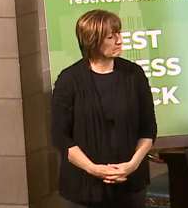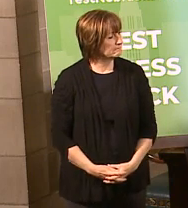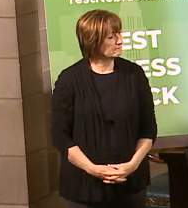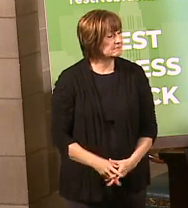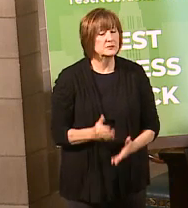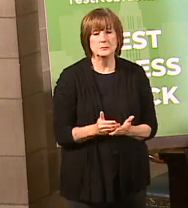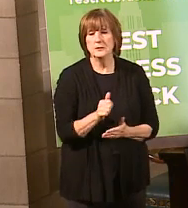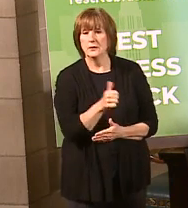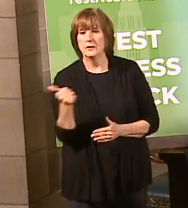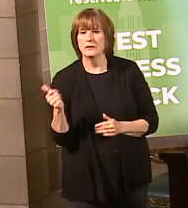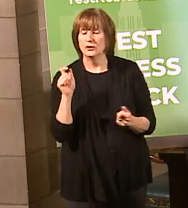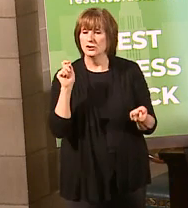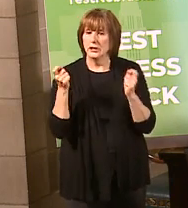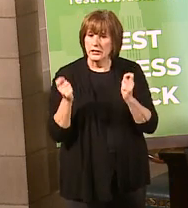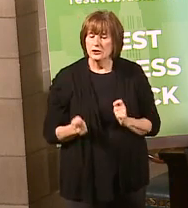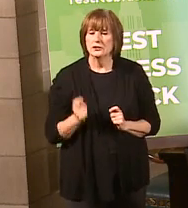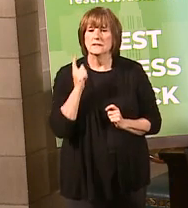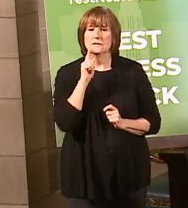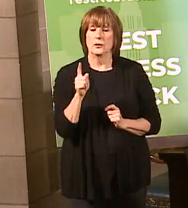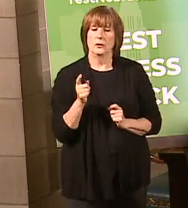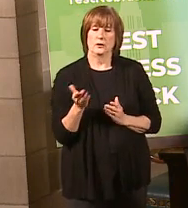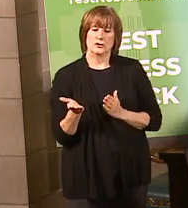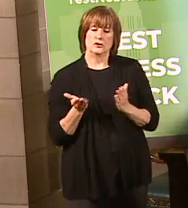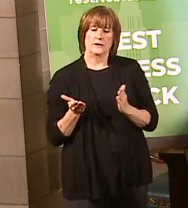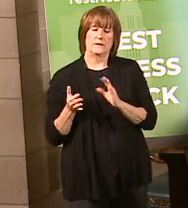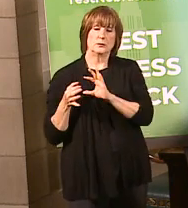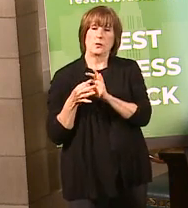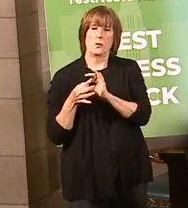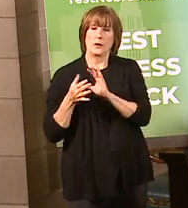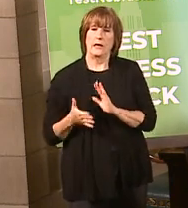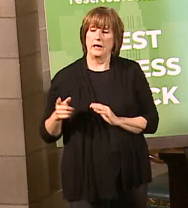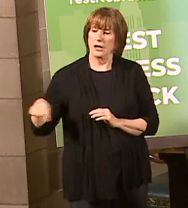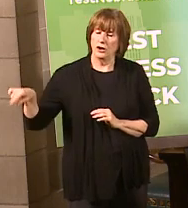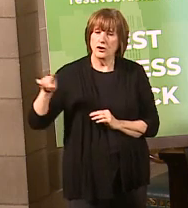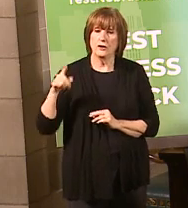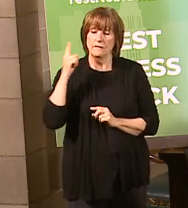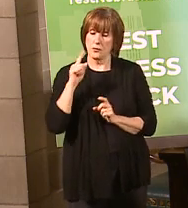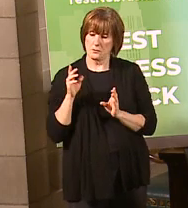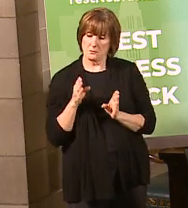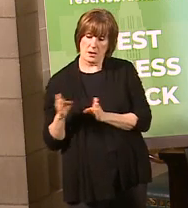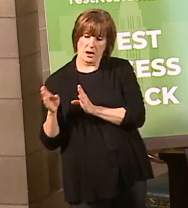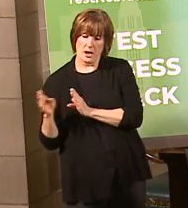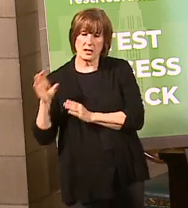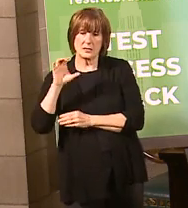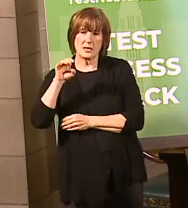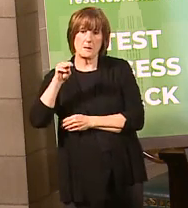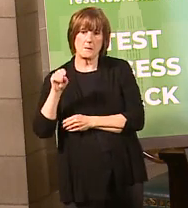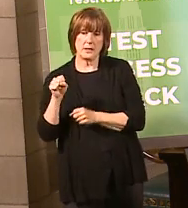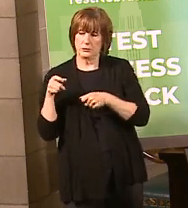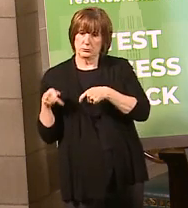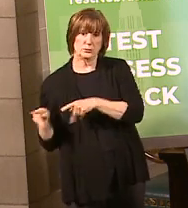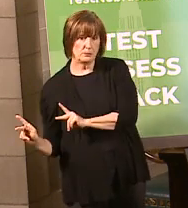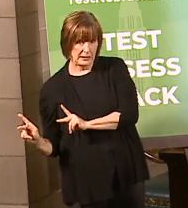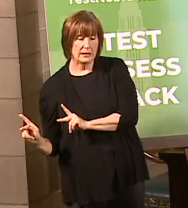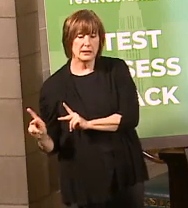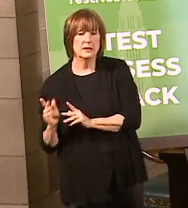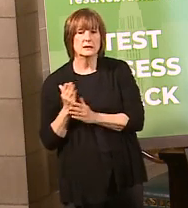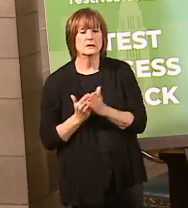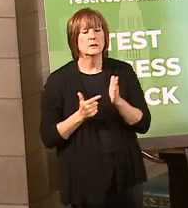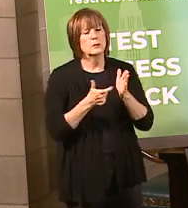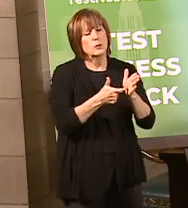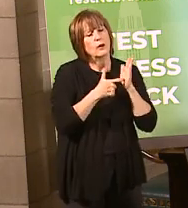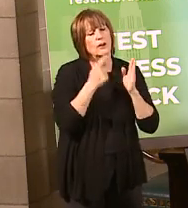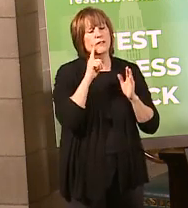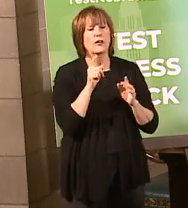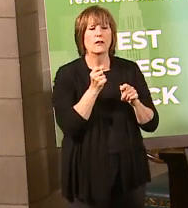Some of the other changes for the service coordinators as far as that planning that CMS has allowed is some of the requirements we